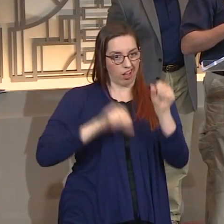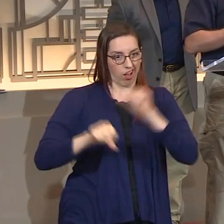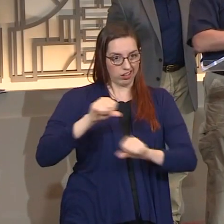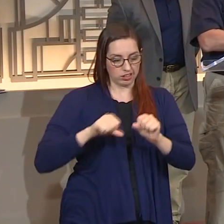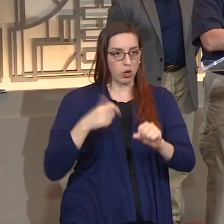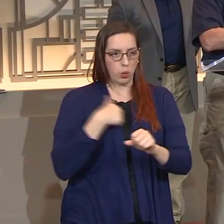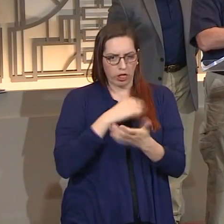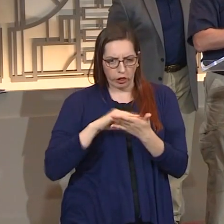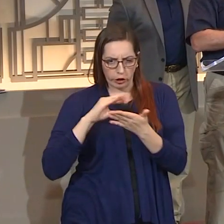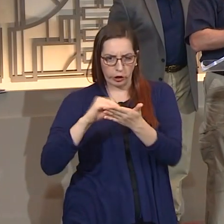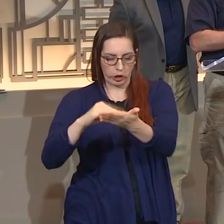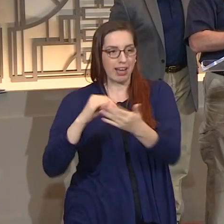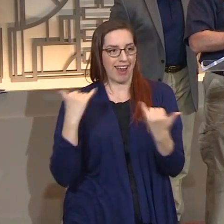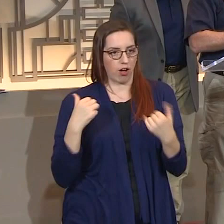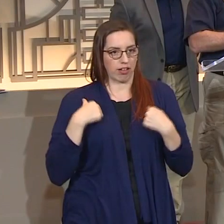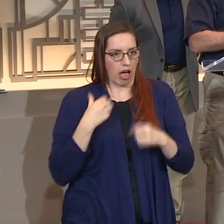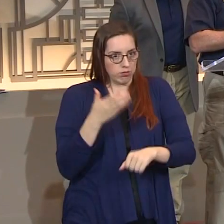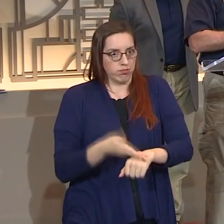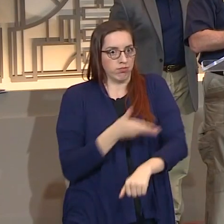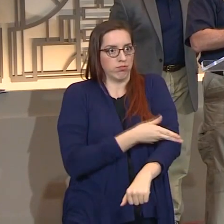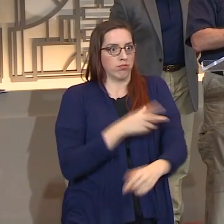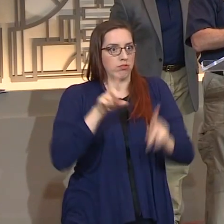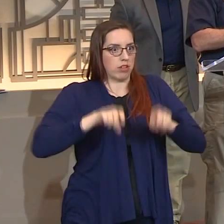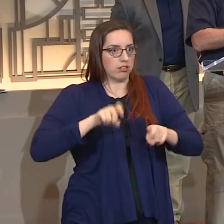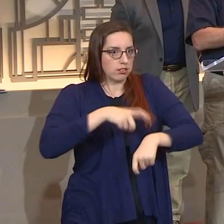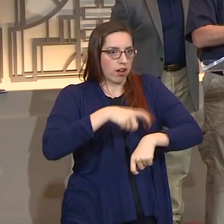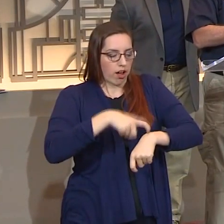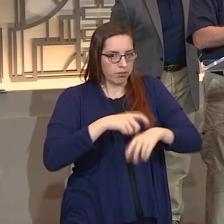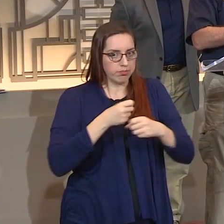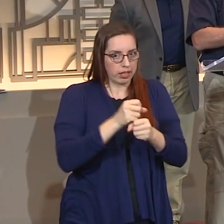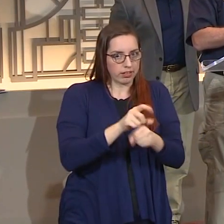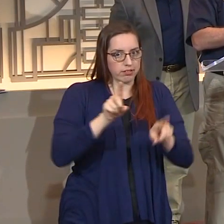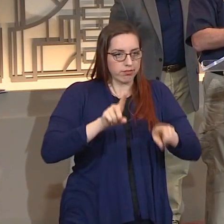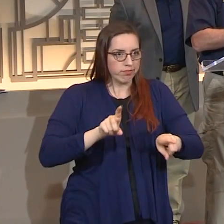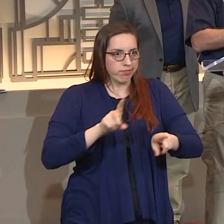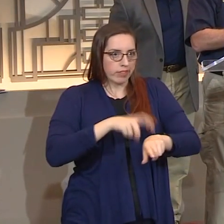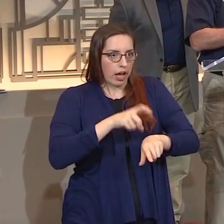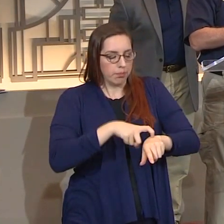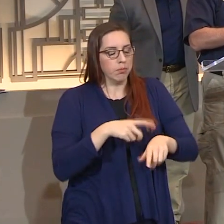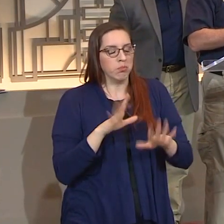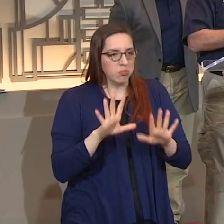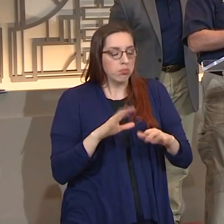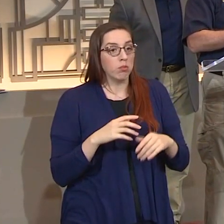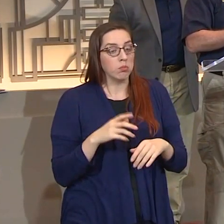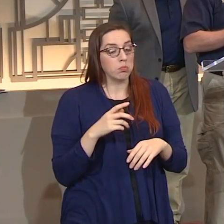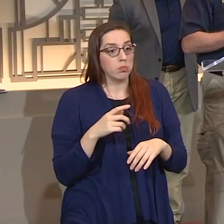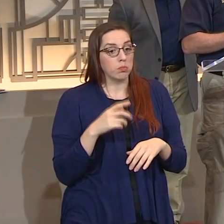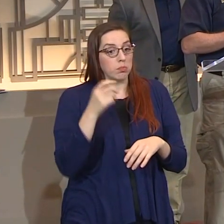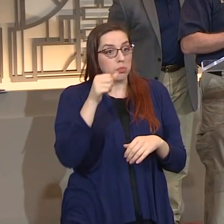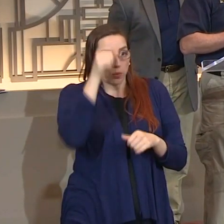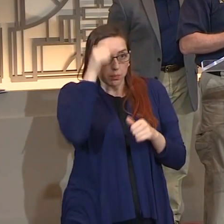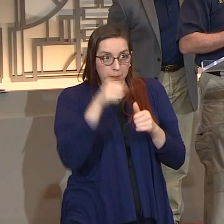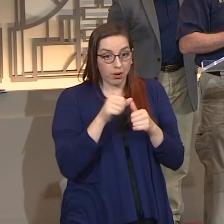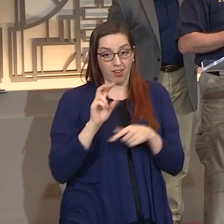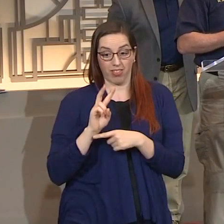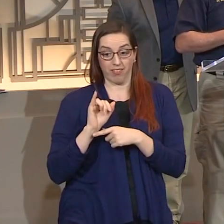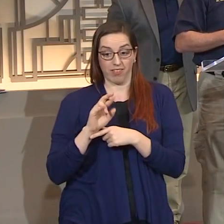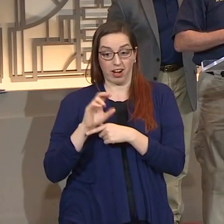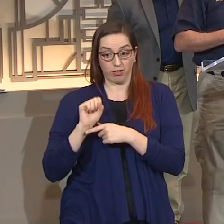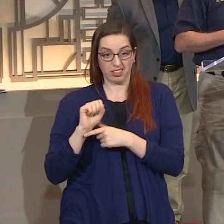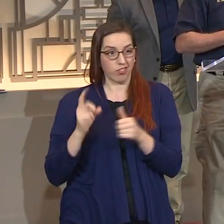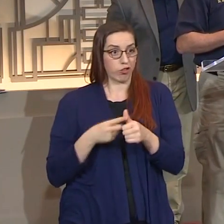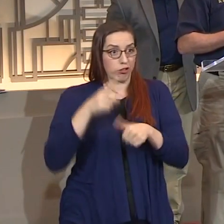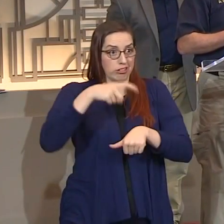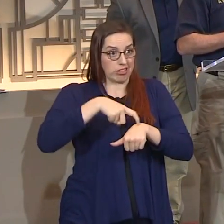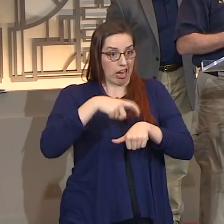production. So we've got vaccines that are at the point where they can be tested. So remember, this virus, the very first